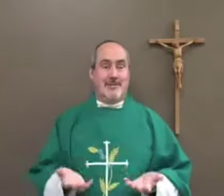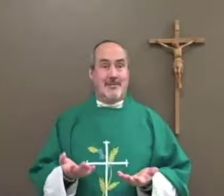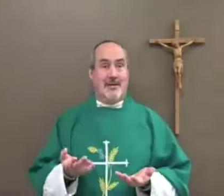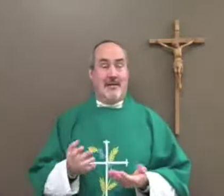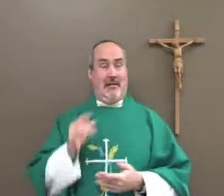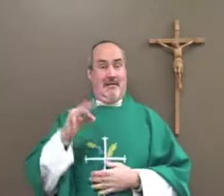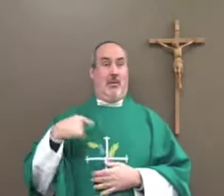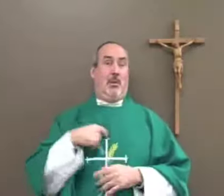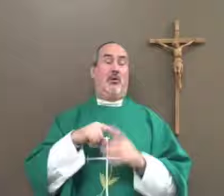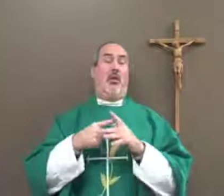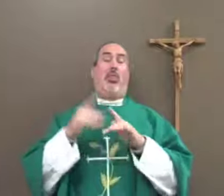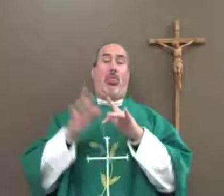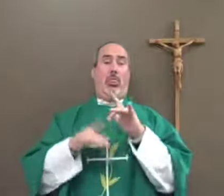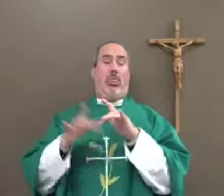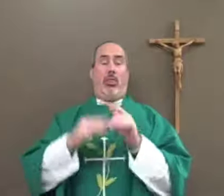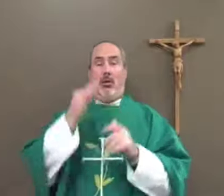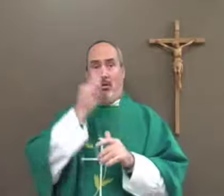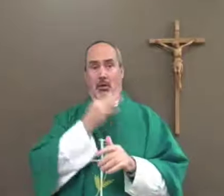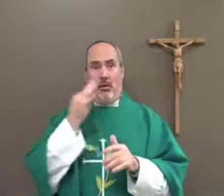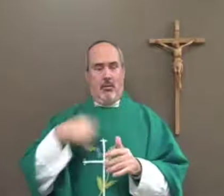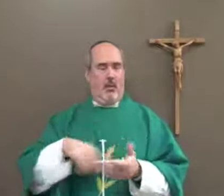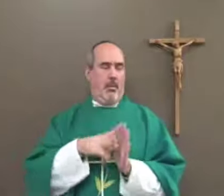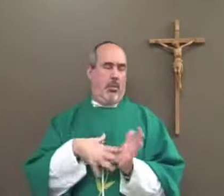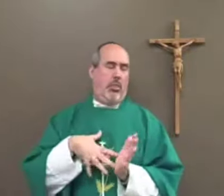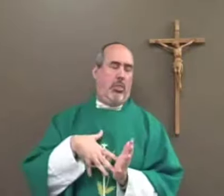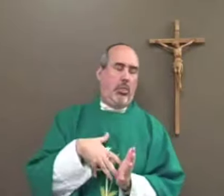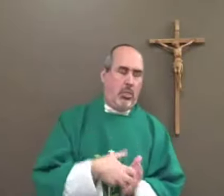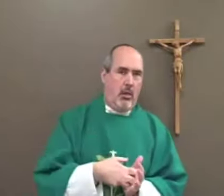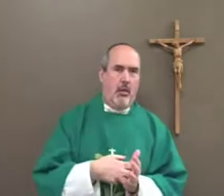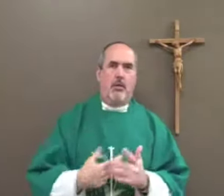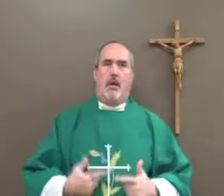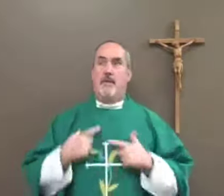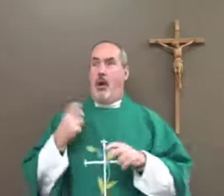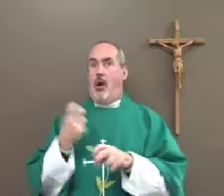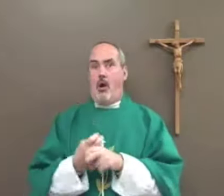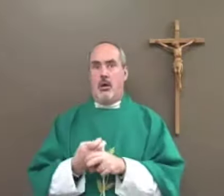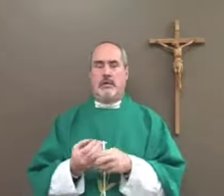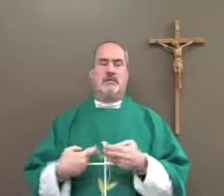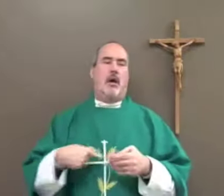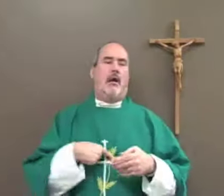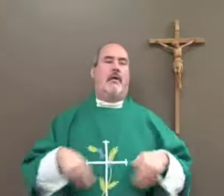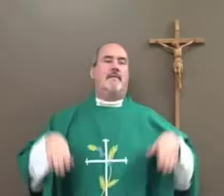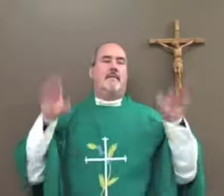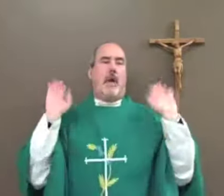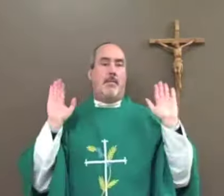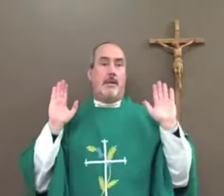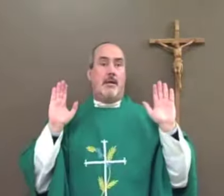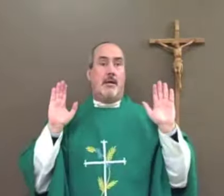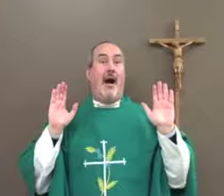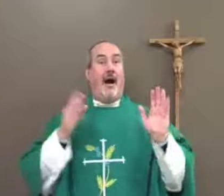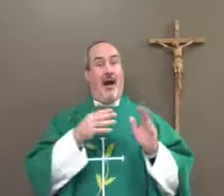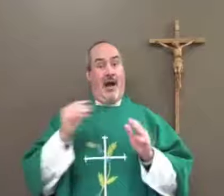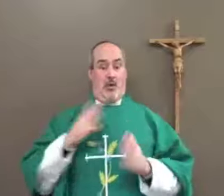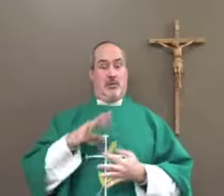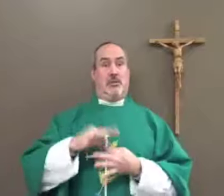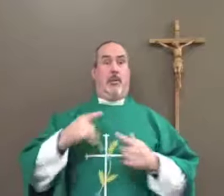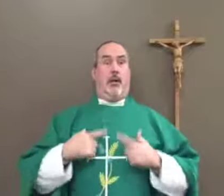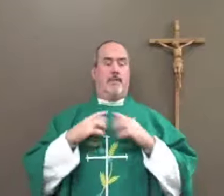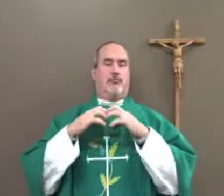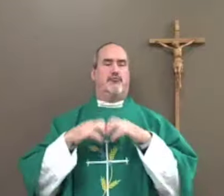to meet Jesus when we have communion. And missing communion can make us weak and make us feel like